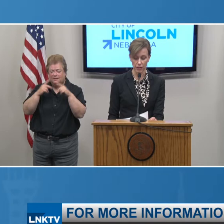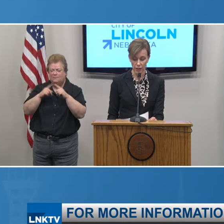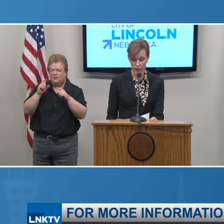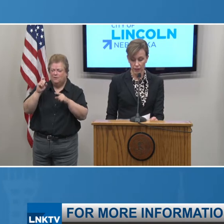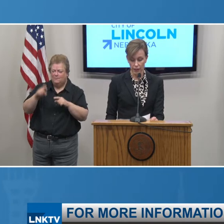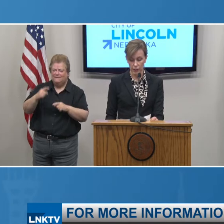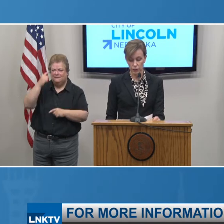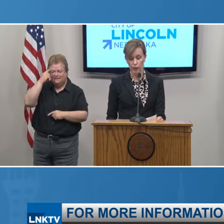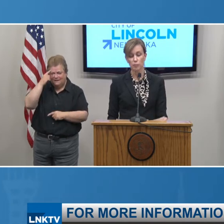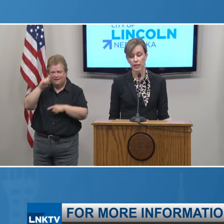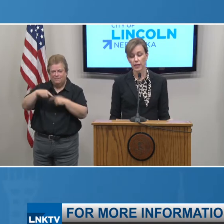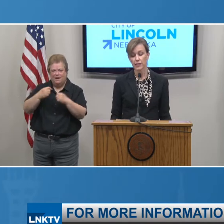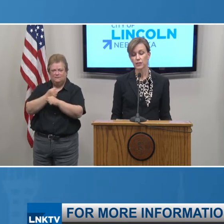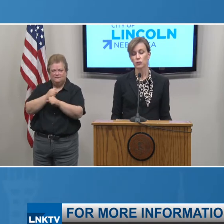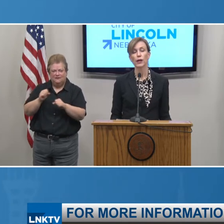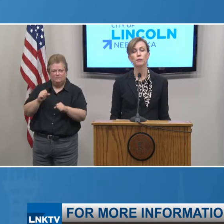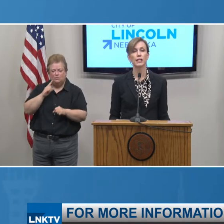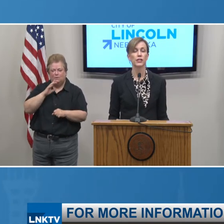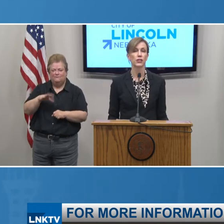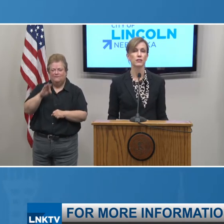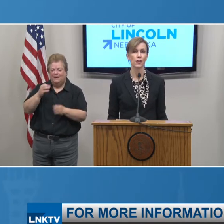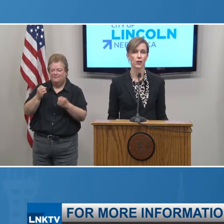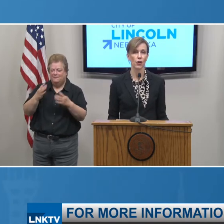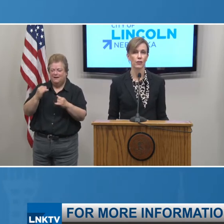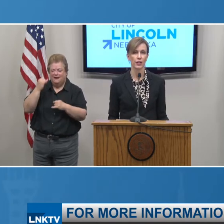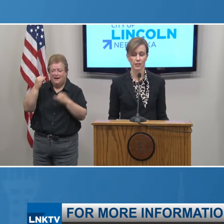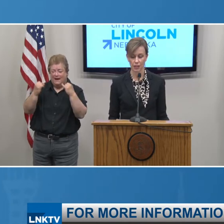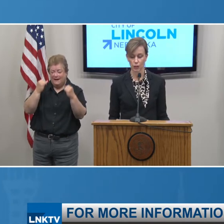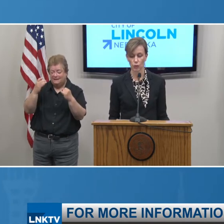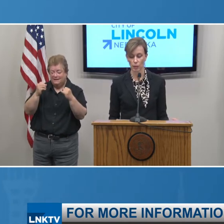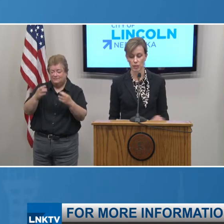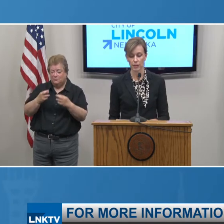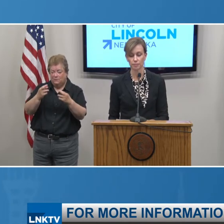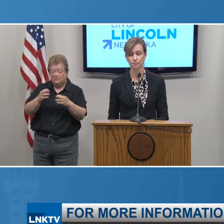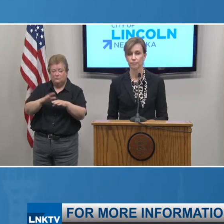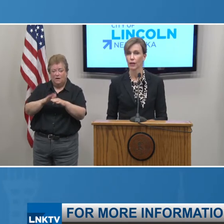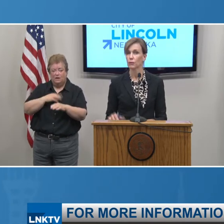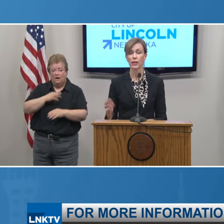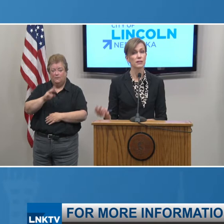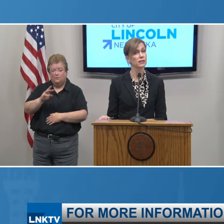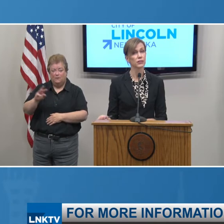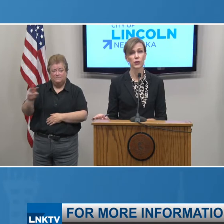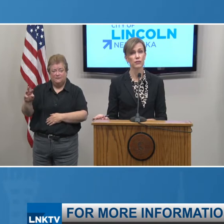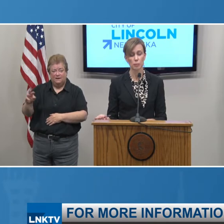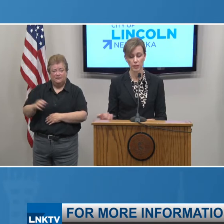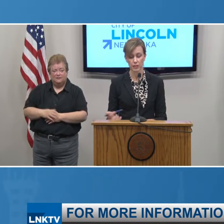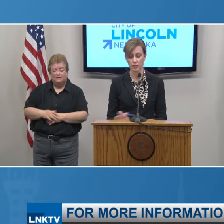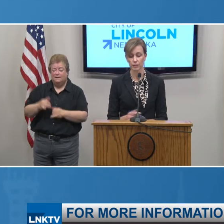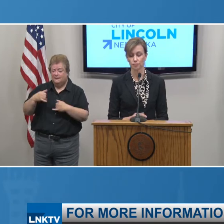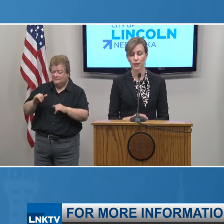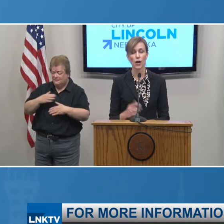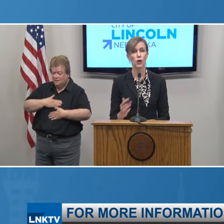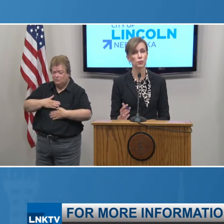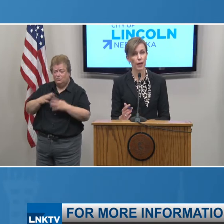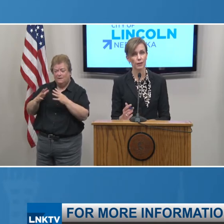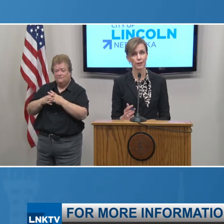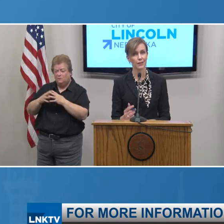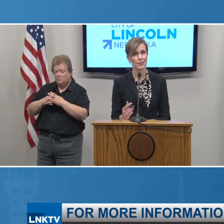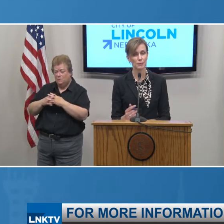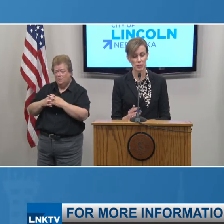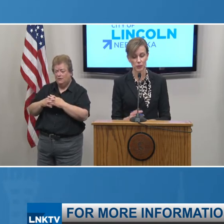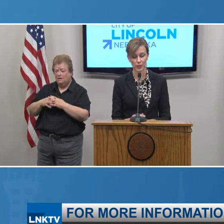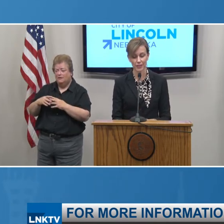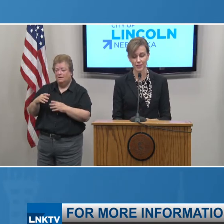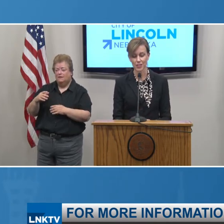safety this year and you'll find many ideas and recommendations on our COVID-19 website. We can still enjoy football season. Home